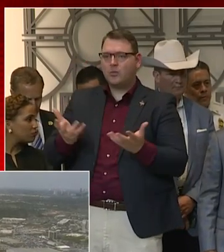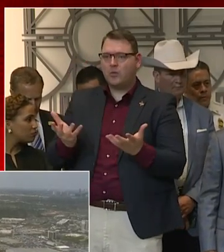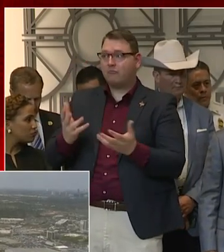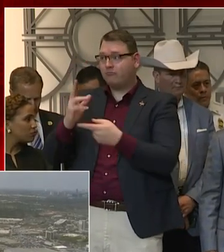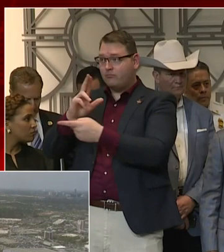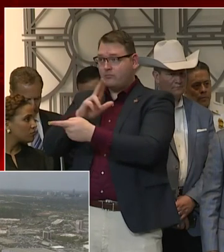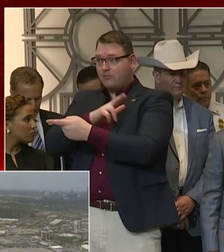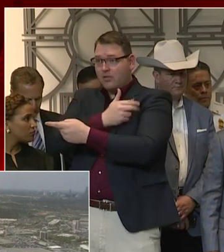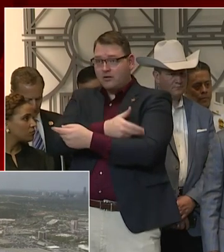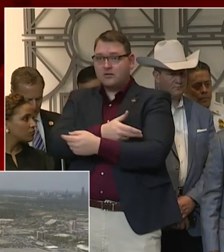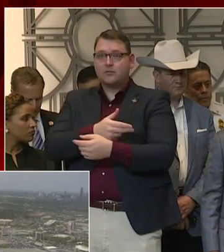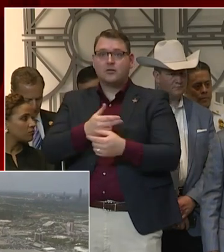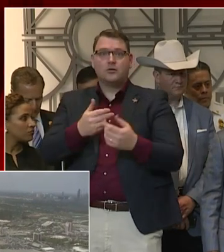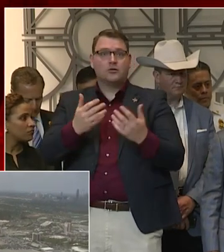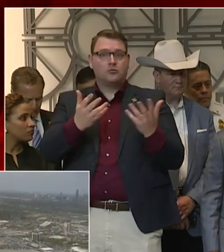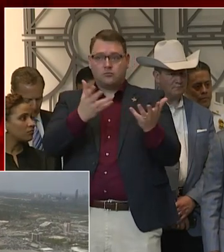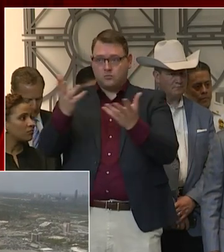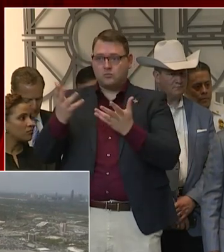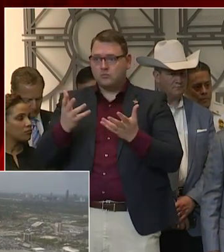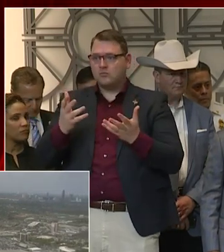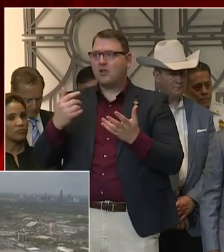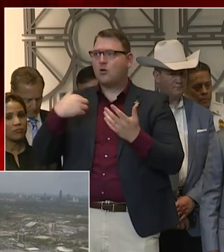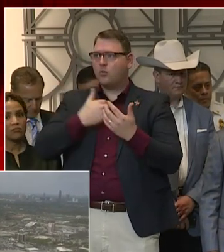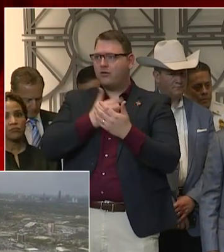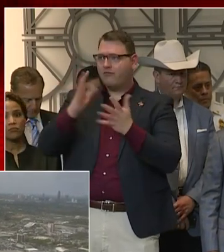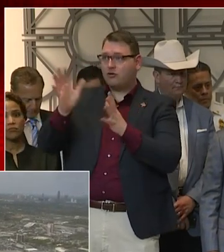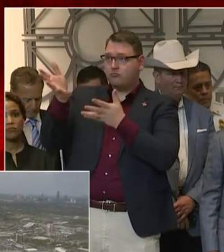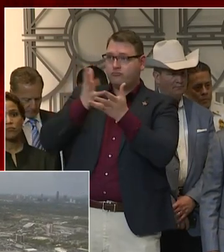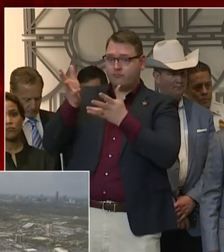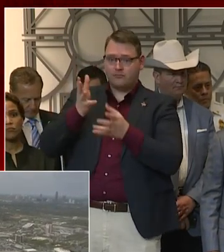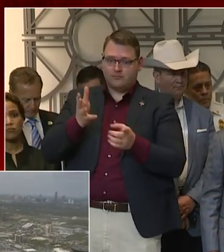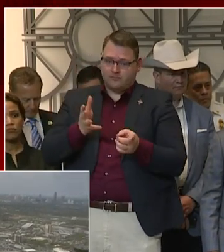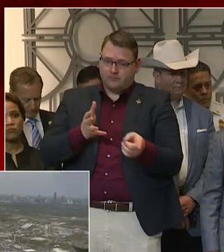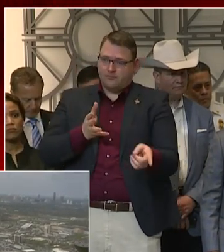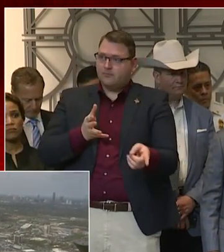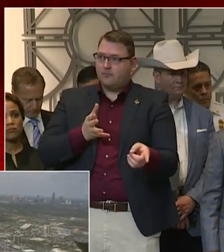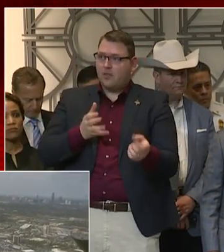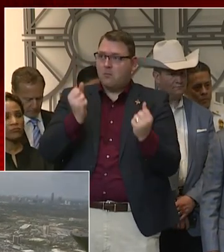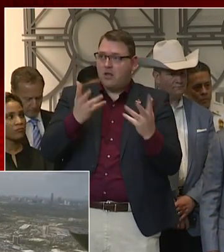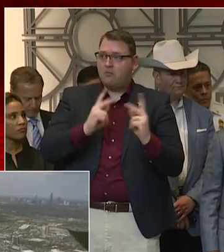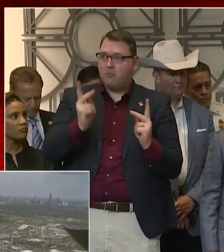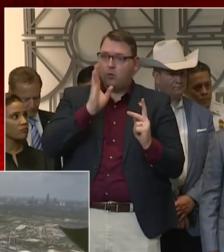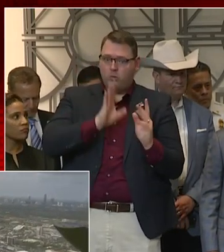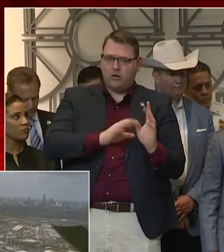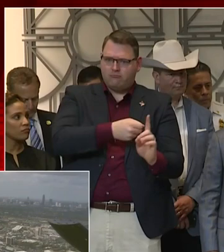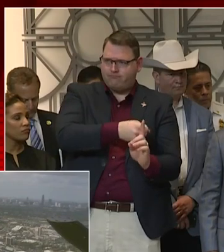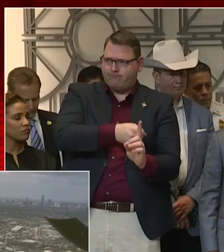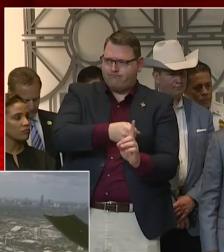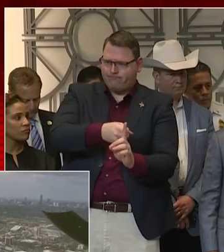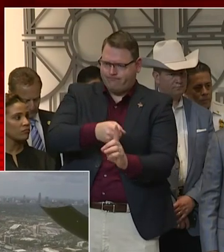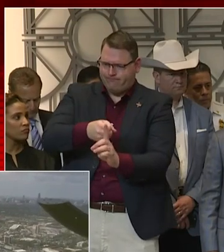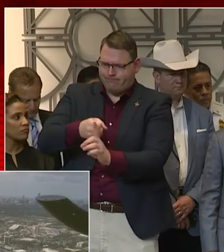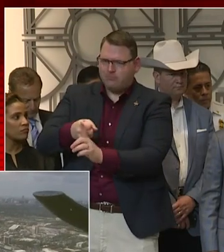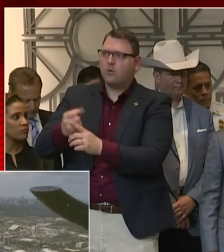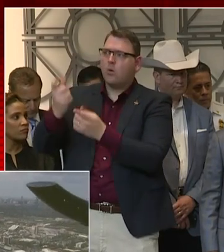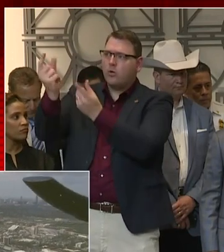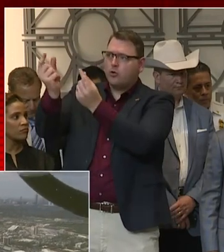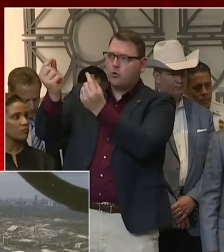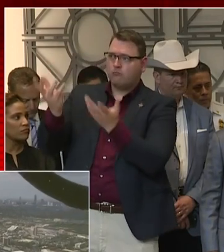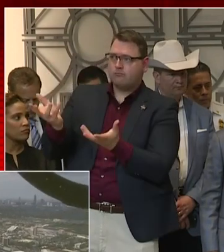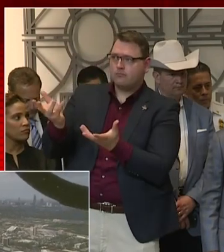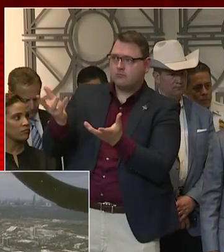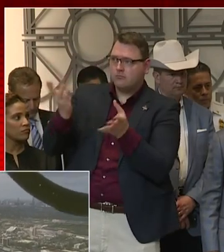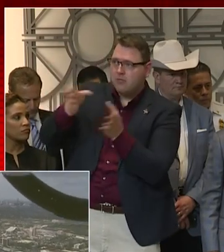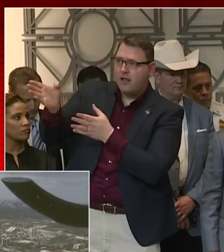plan for surge, plan for all the different activities that are going to be required, potentially if we got to a point of having additional needs.